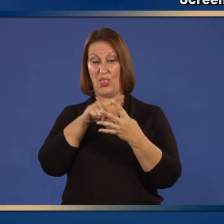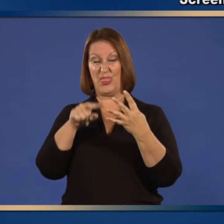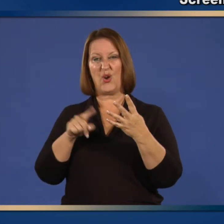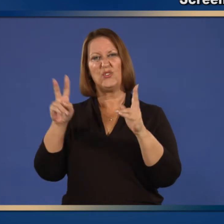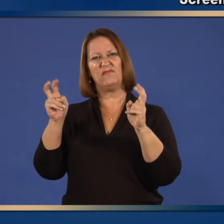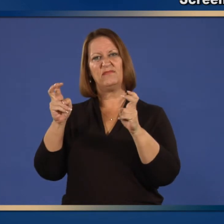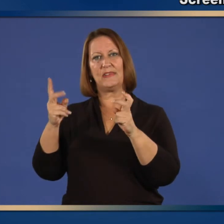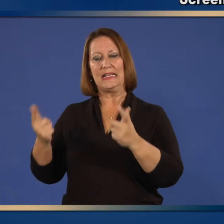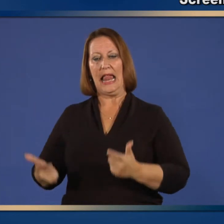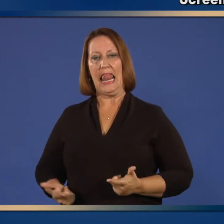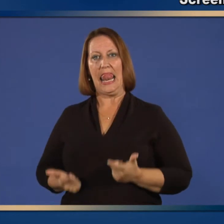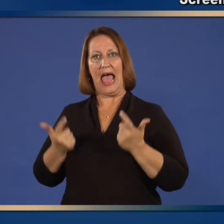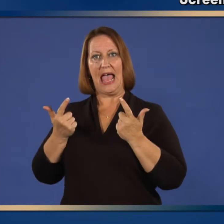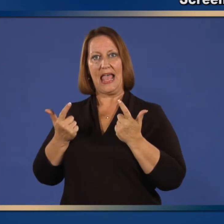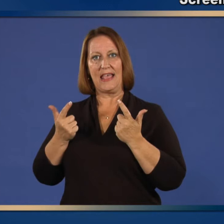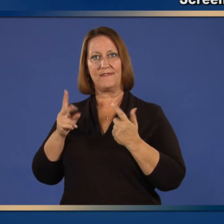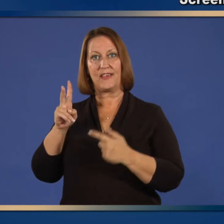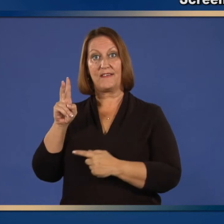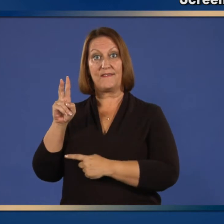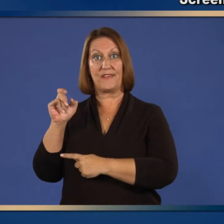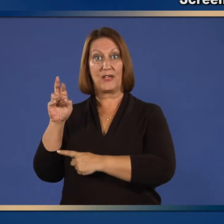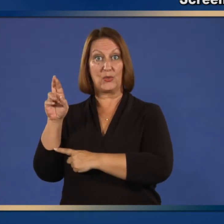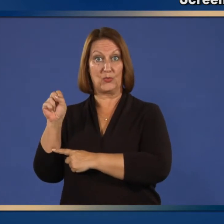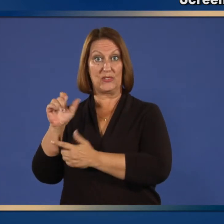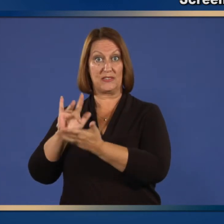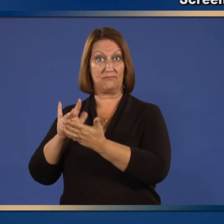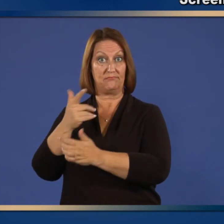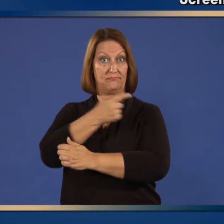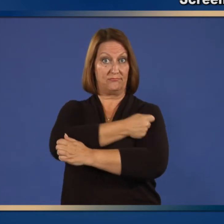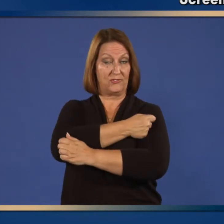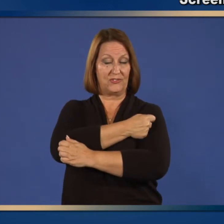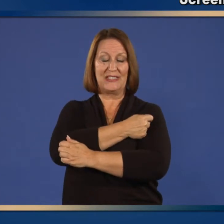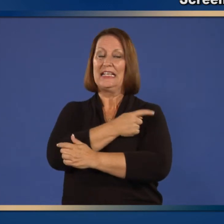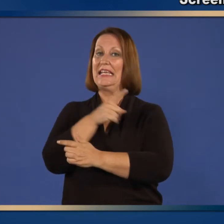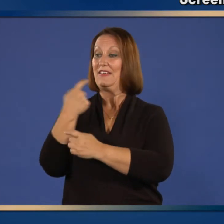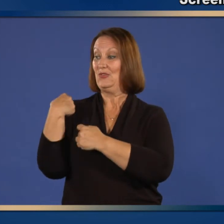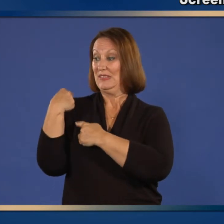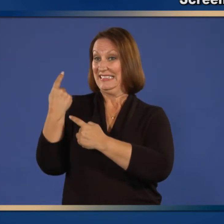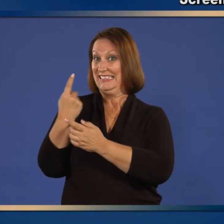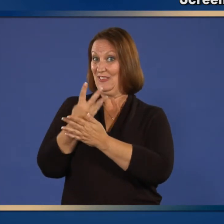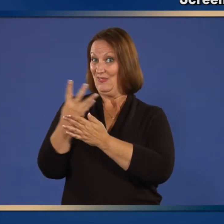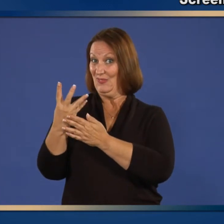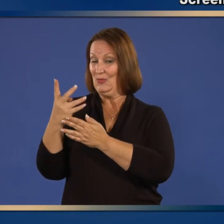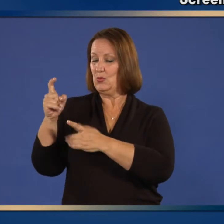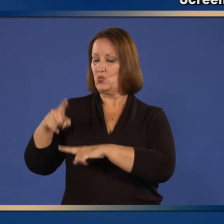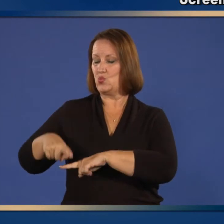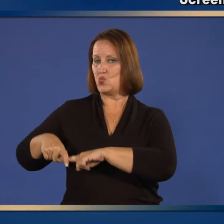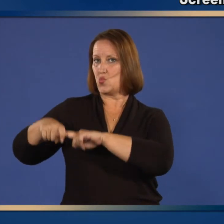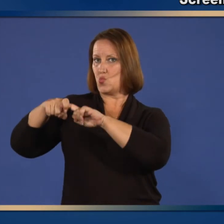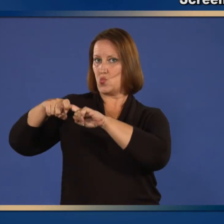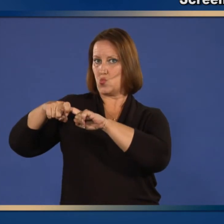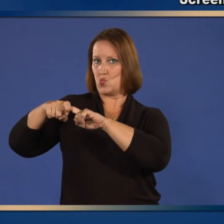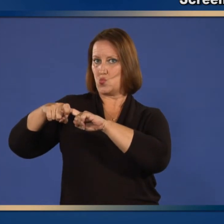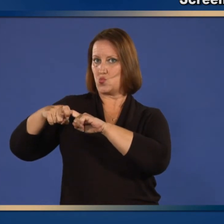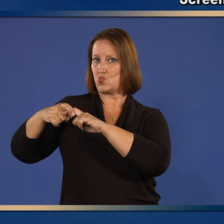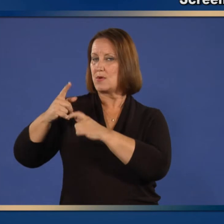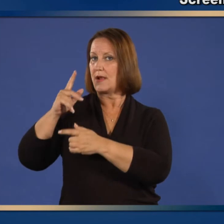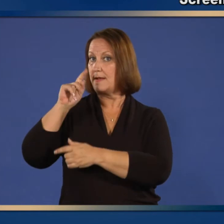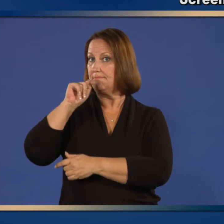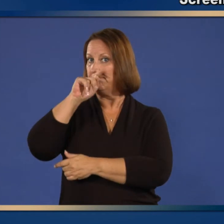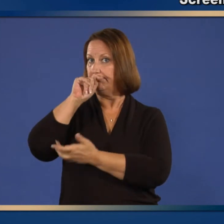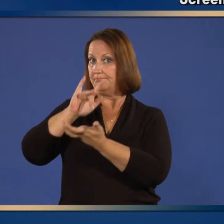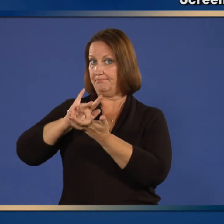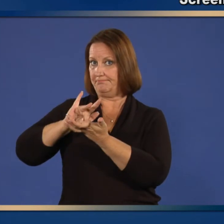27. In the past 4 weeks should wait 28 days before receiving